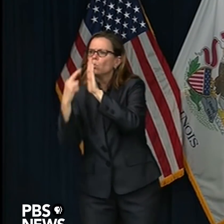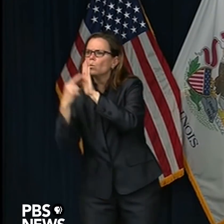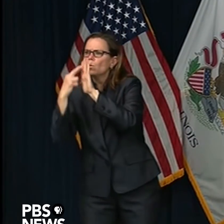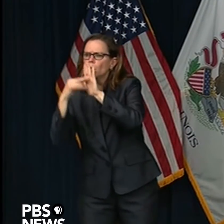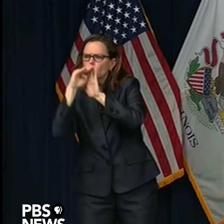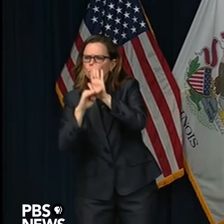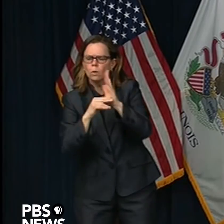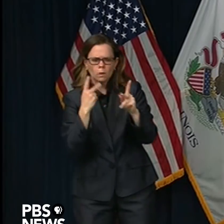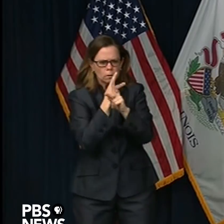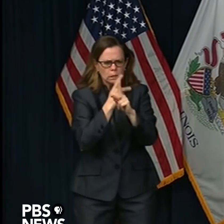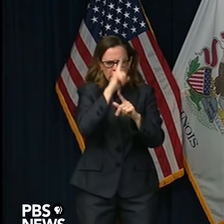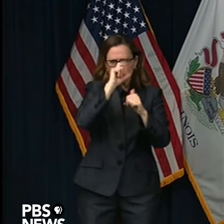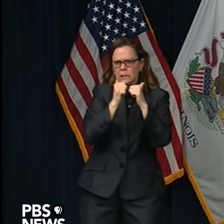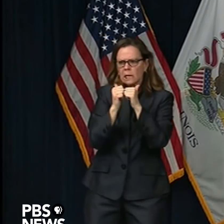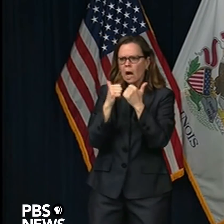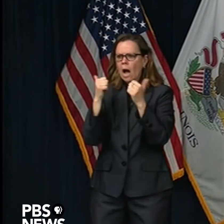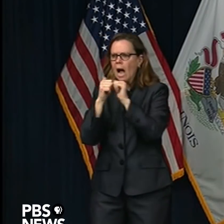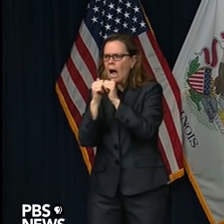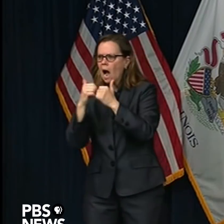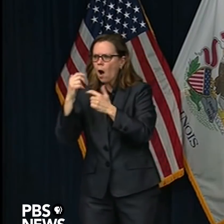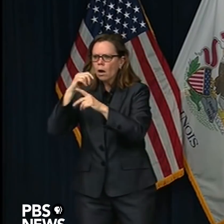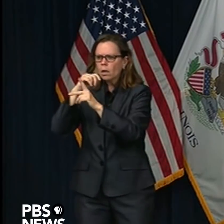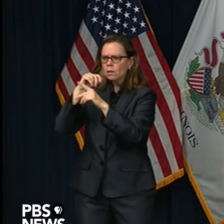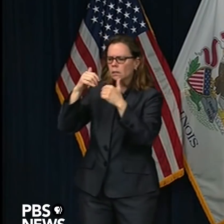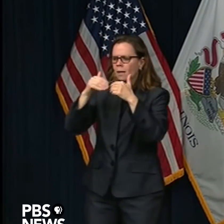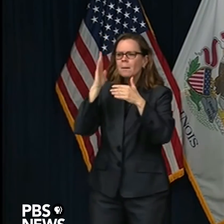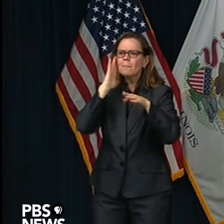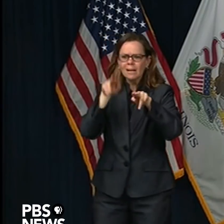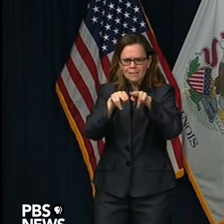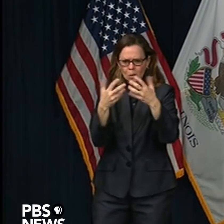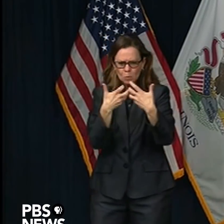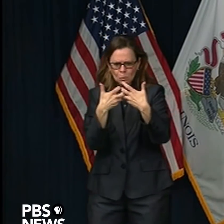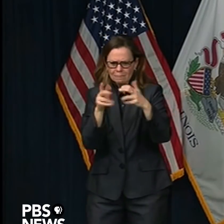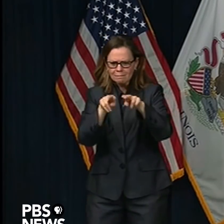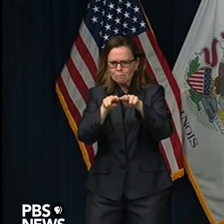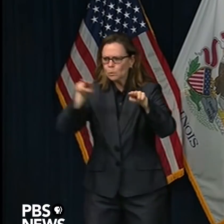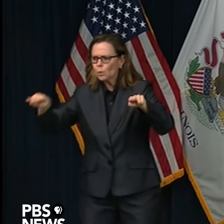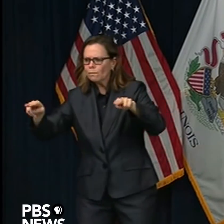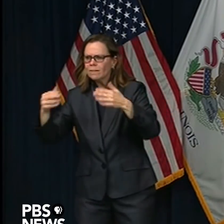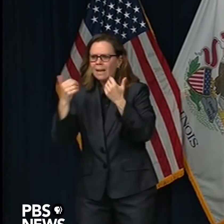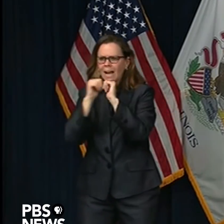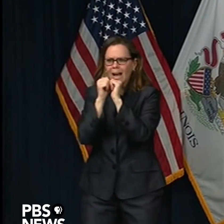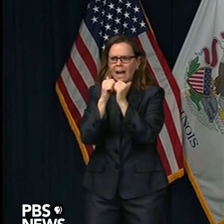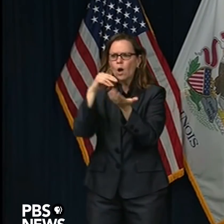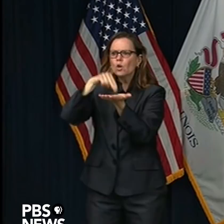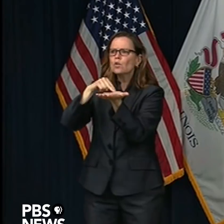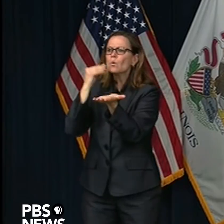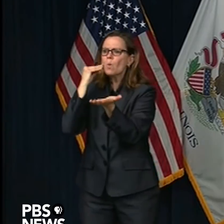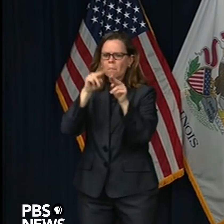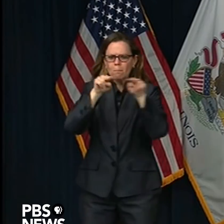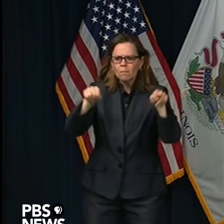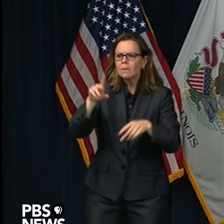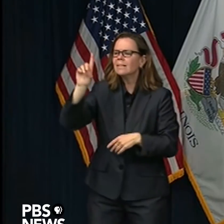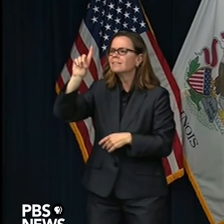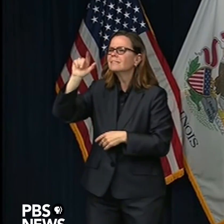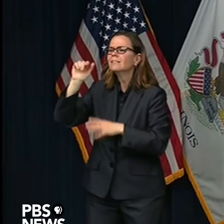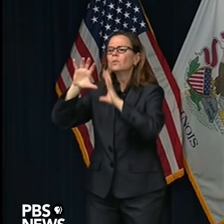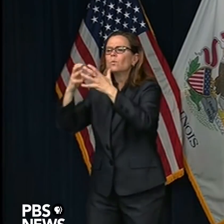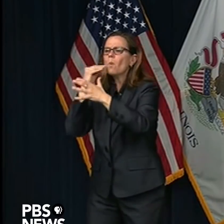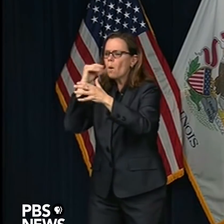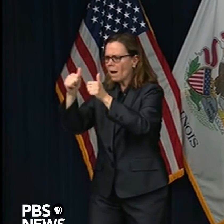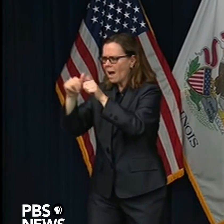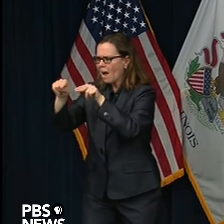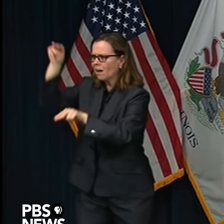issues, trying to figure out how people would be able to be spread out if they needed to isolate and segregate. They, as